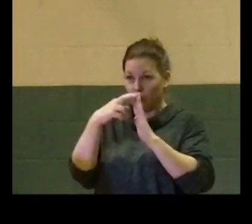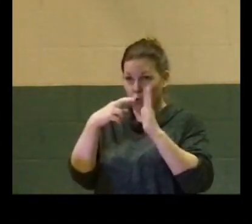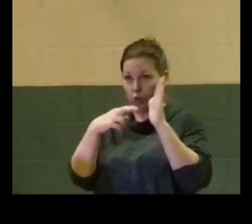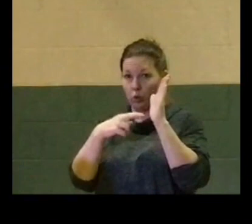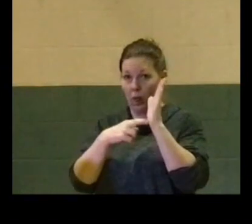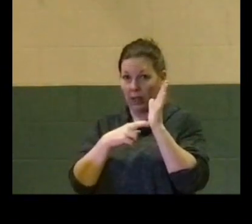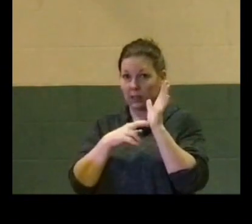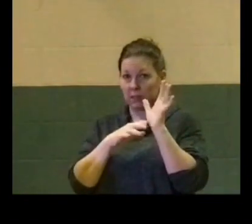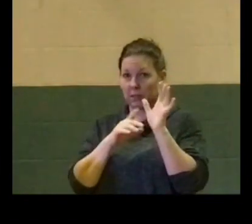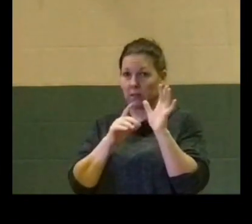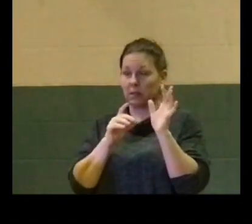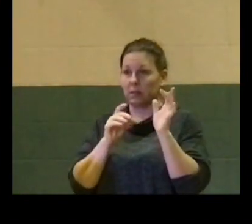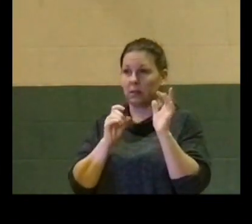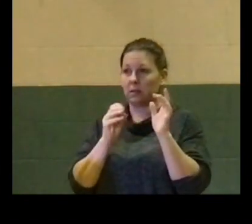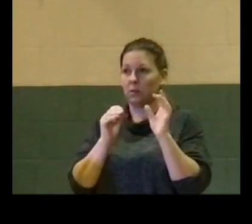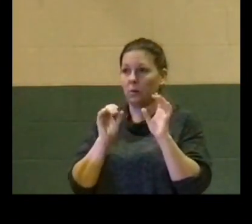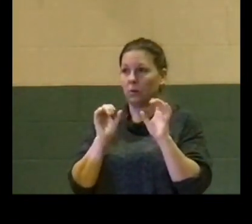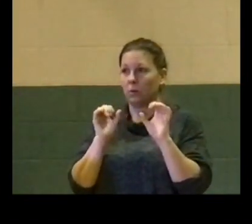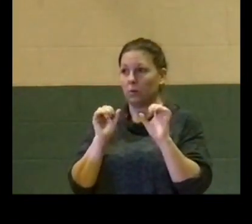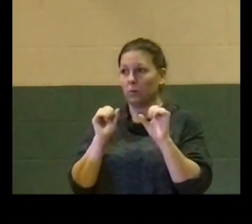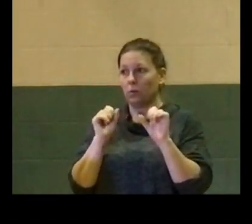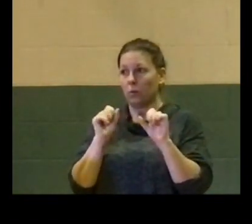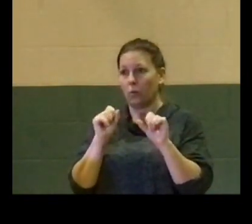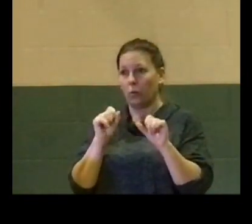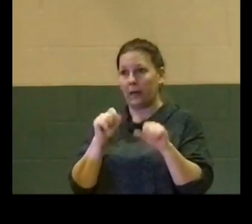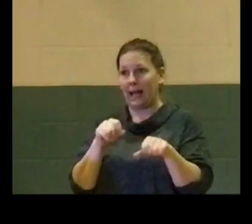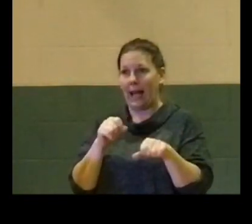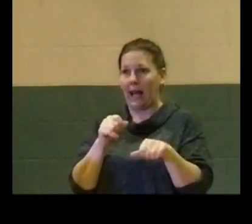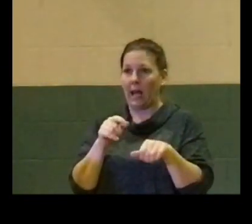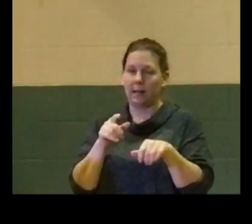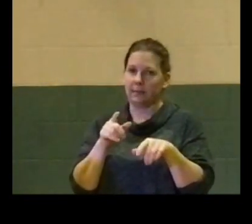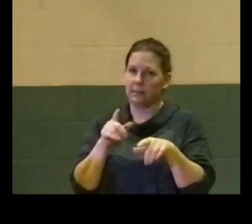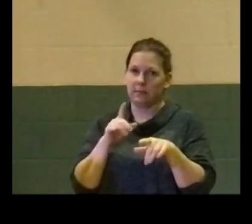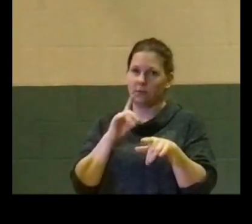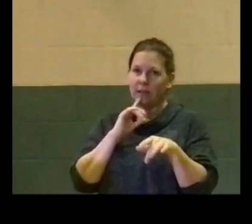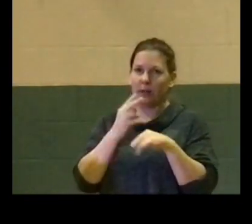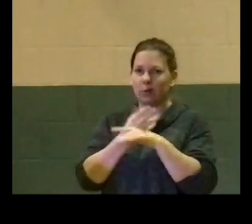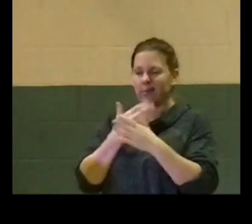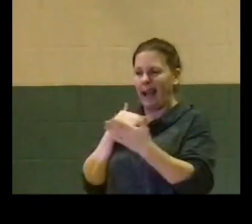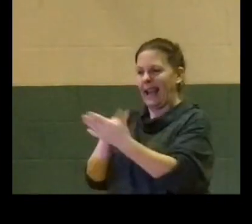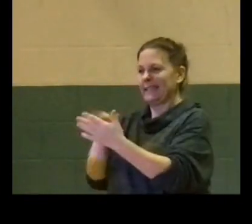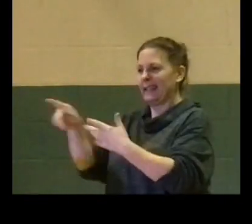effort to cause someone to be subject to you,